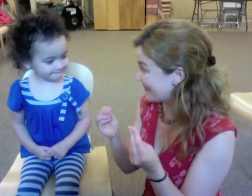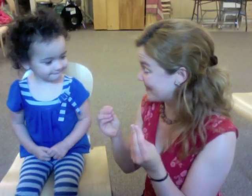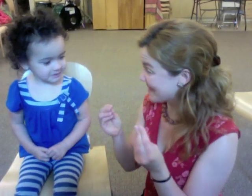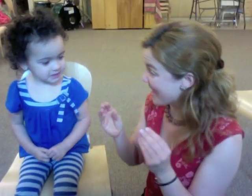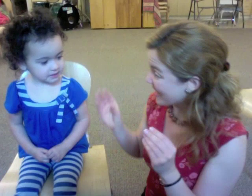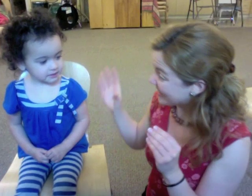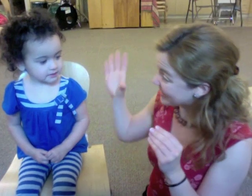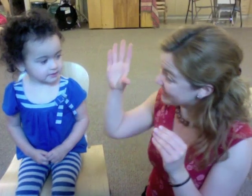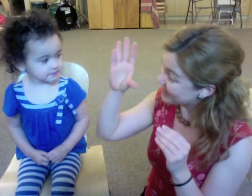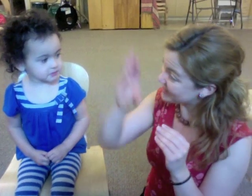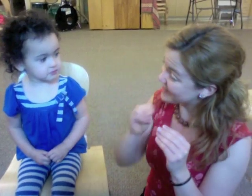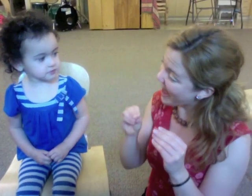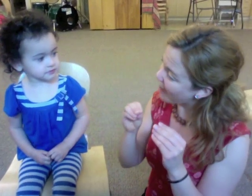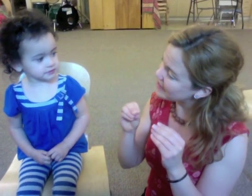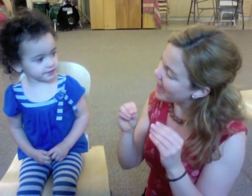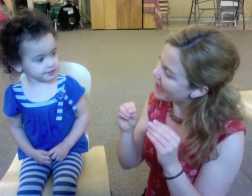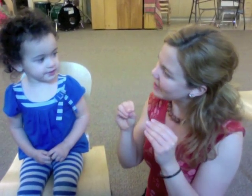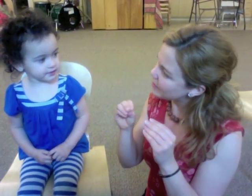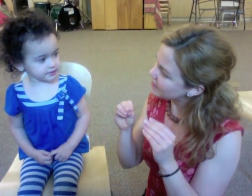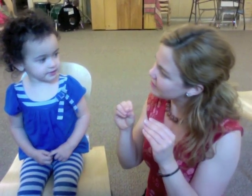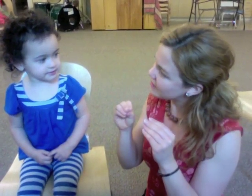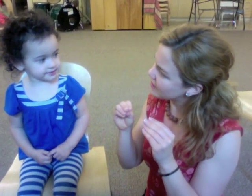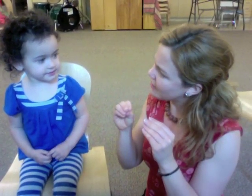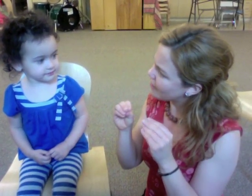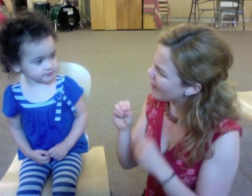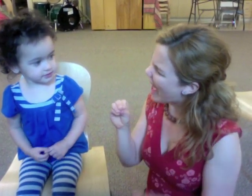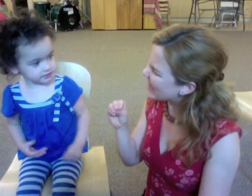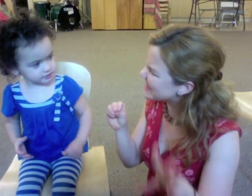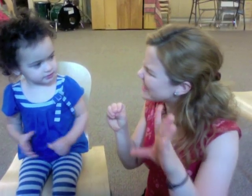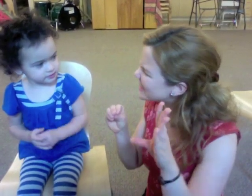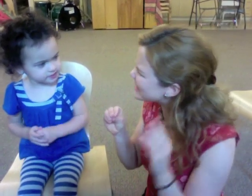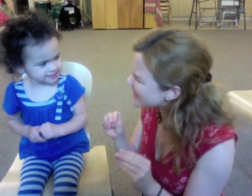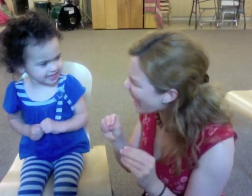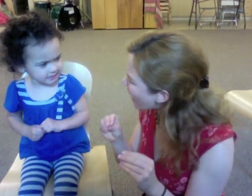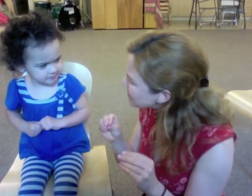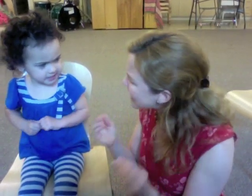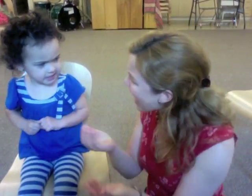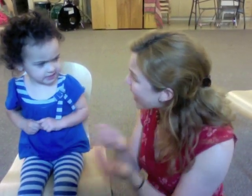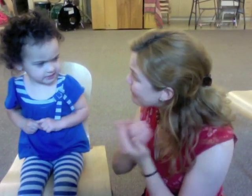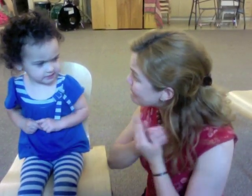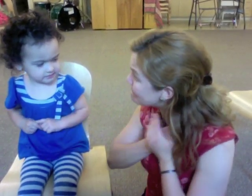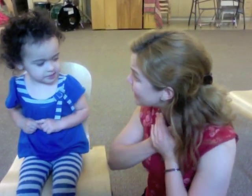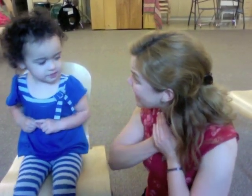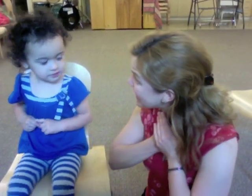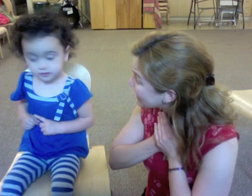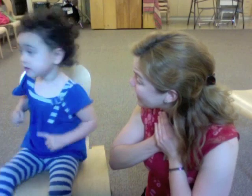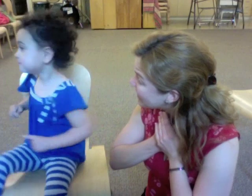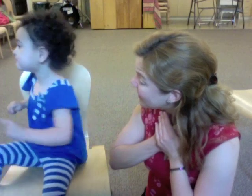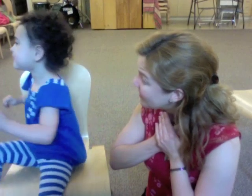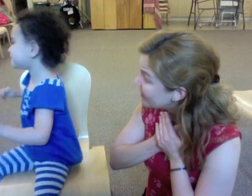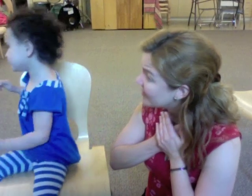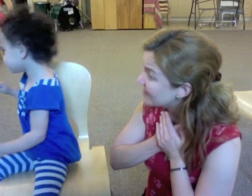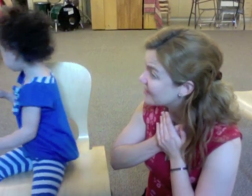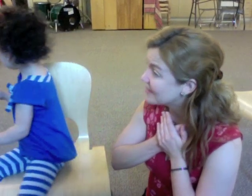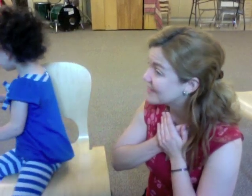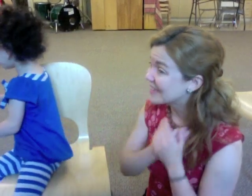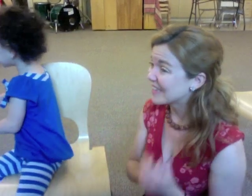He snapped at me. mosquito. And he snapped at me. Mama, I don't like